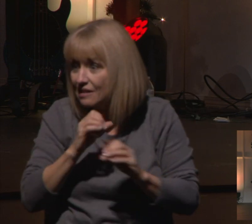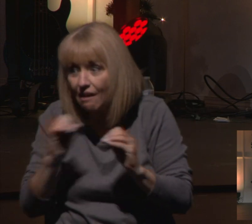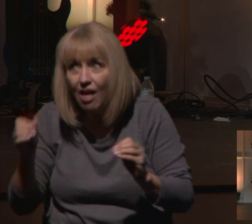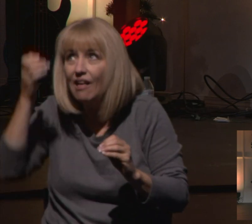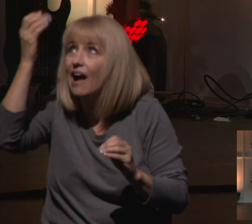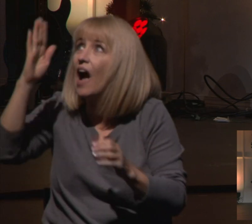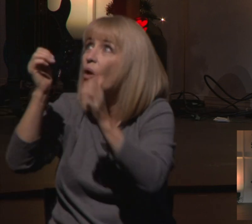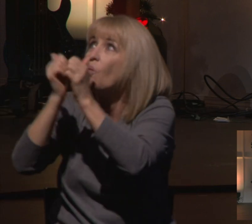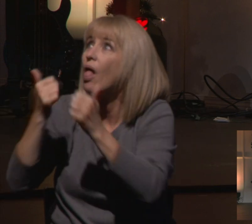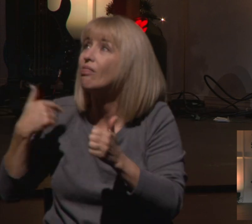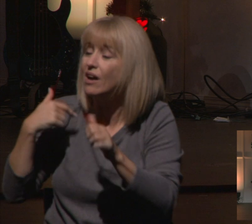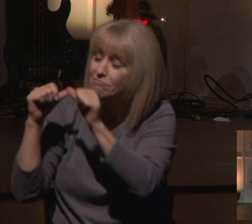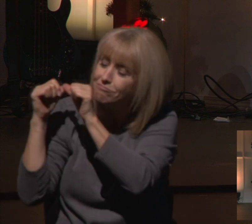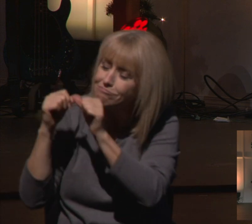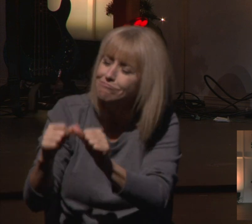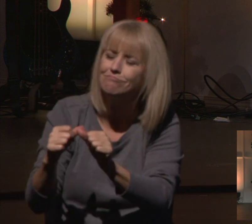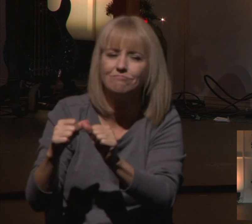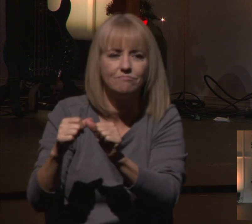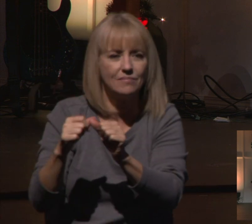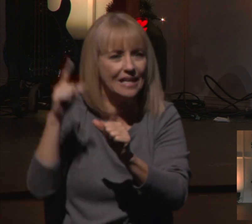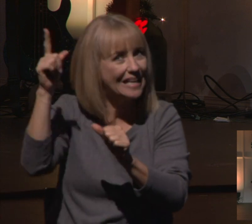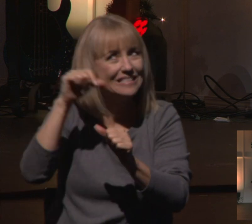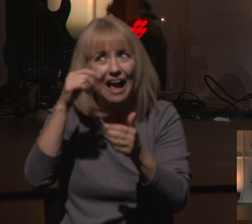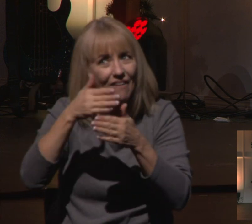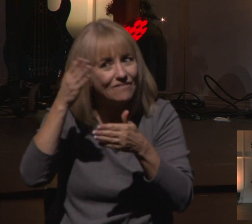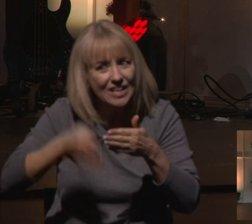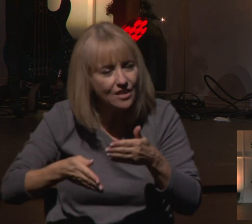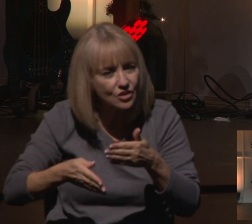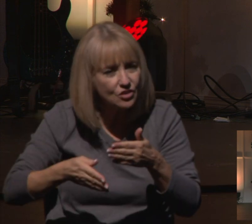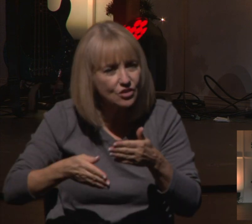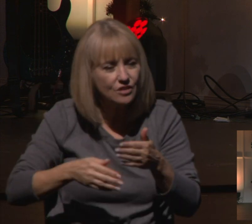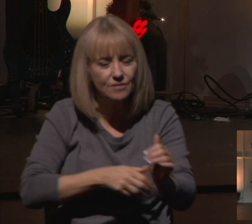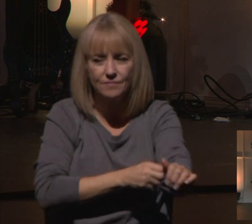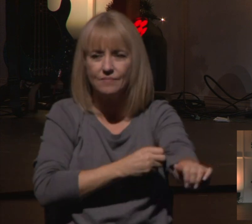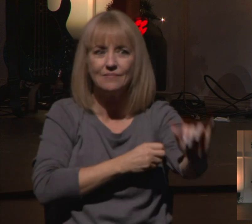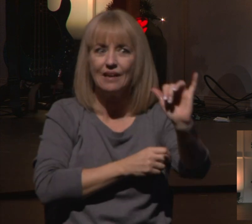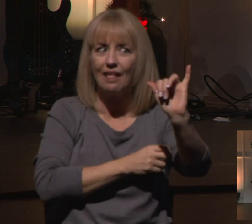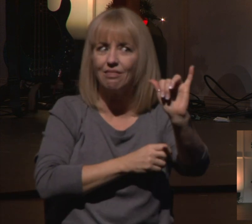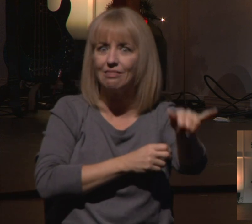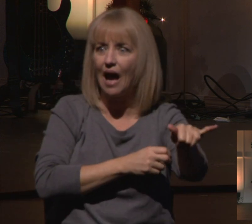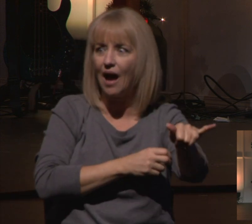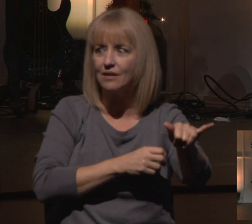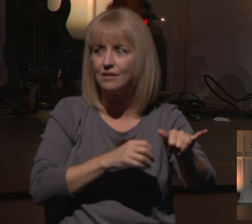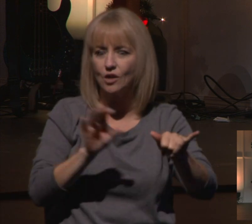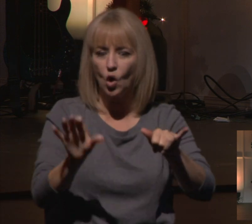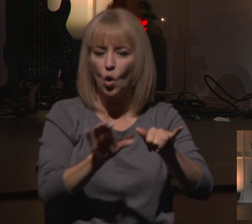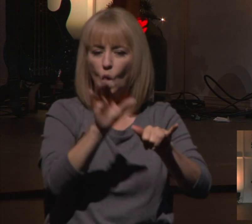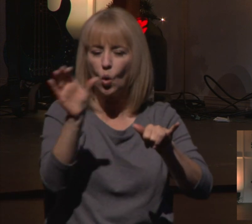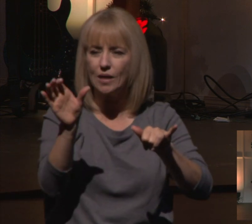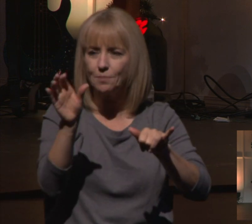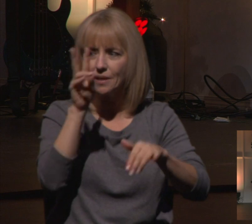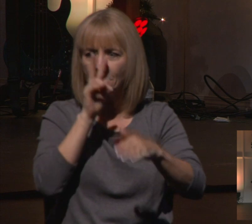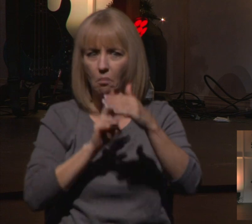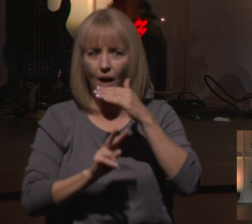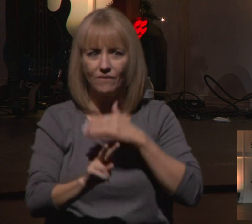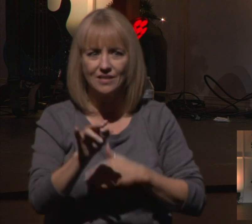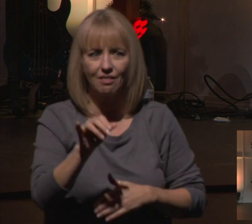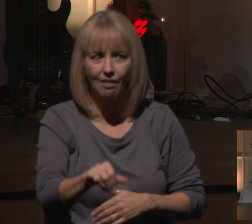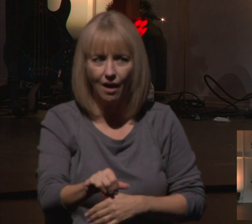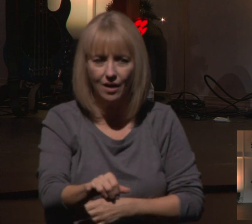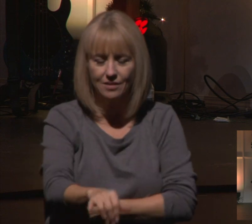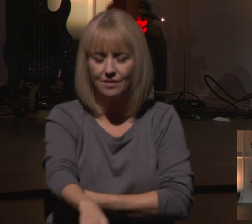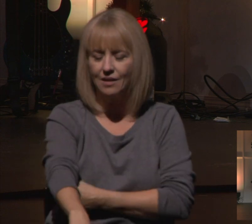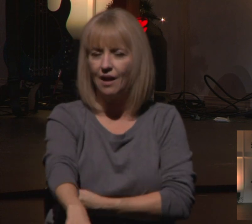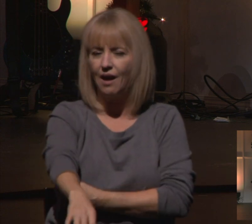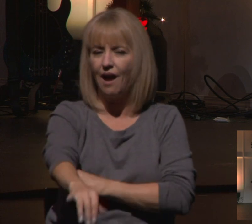done with us. And this is where the Christmas prophecies come into play. And this is where we read in the books of Isaiah and Micah